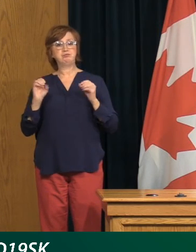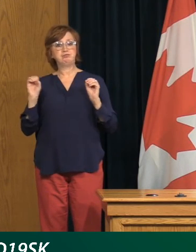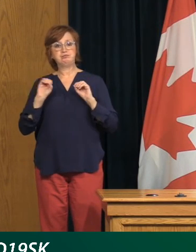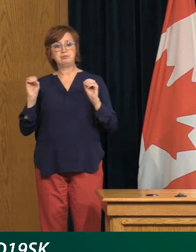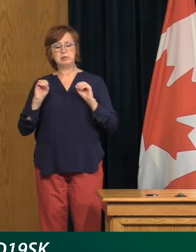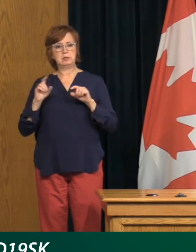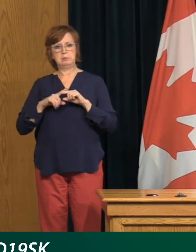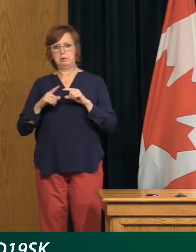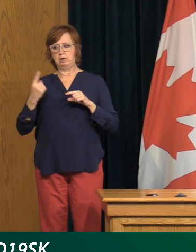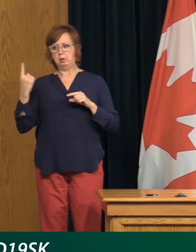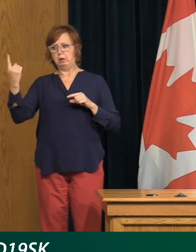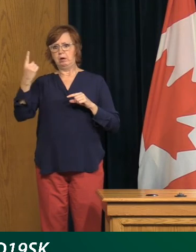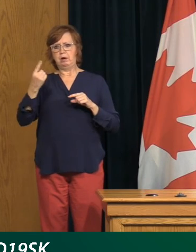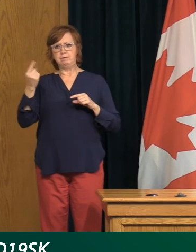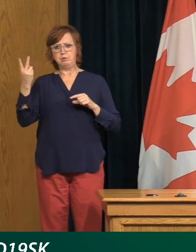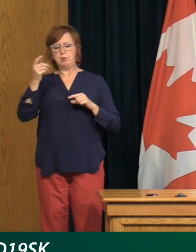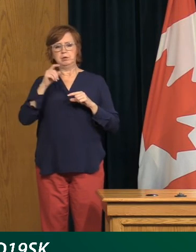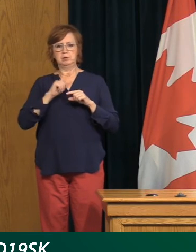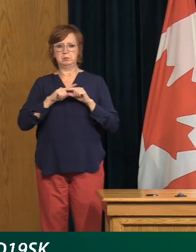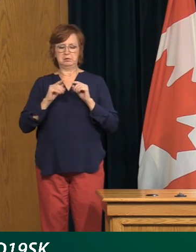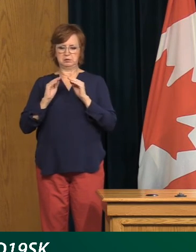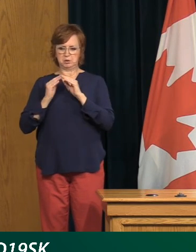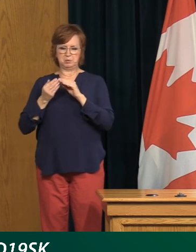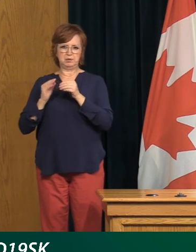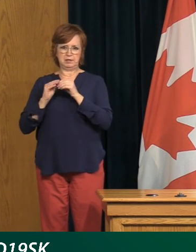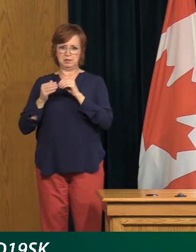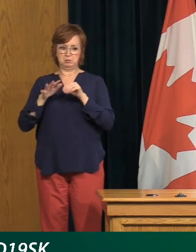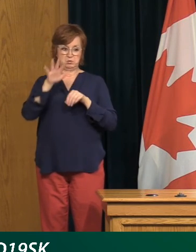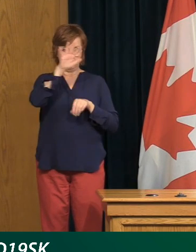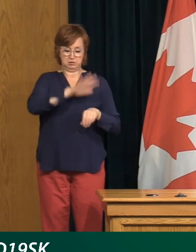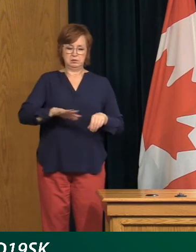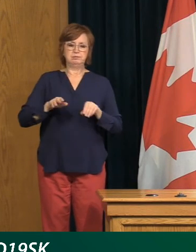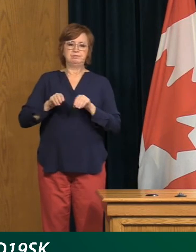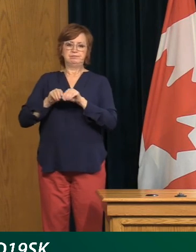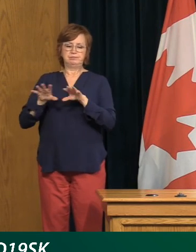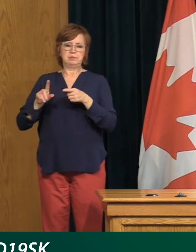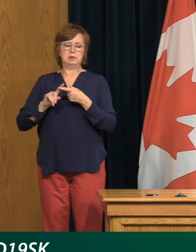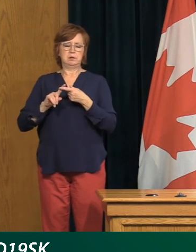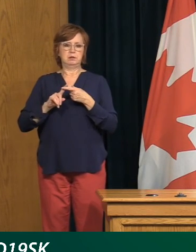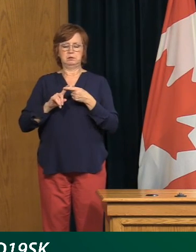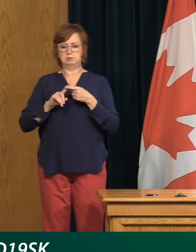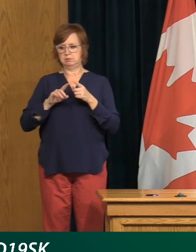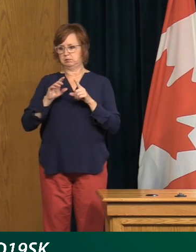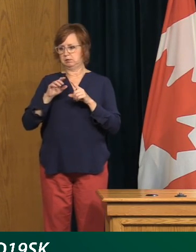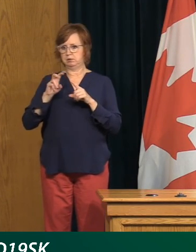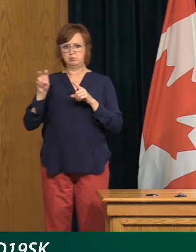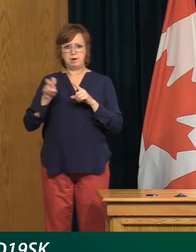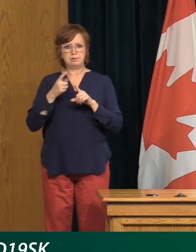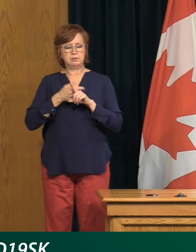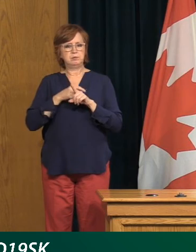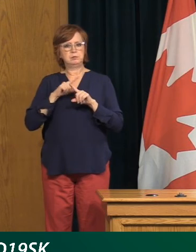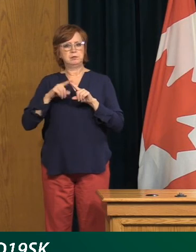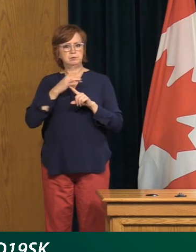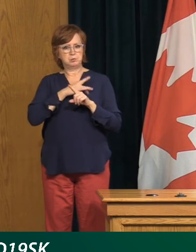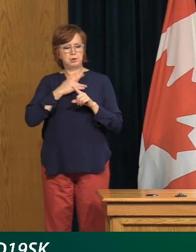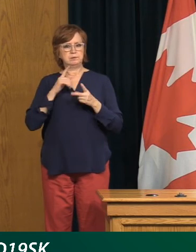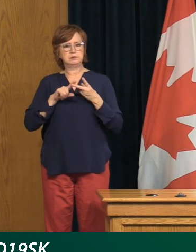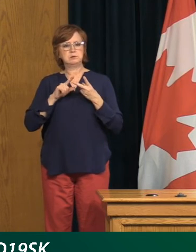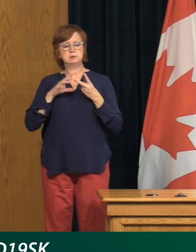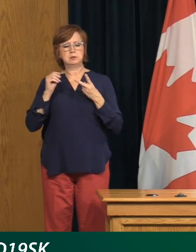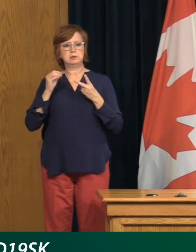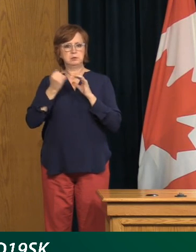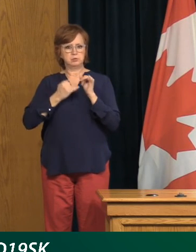higher risk of community transmission. And the exposures are, you know, due to international travel, interprovincial travel, and then secondary